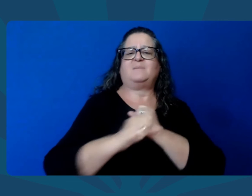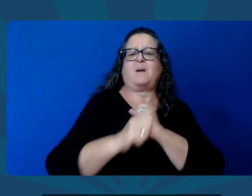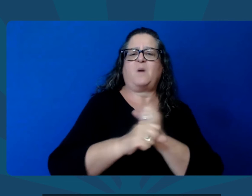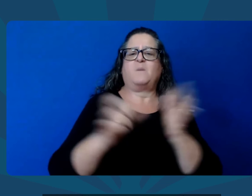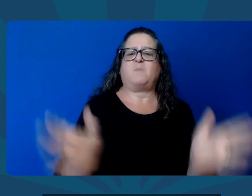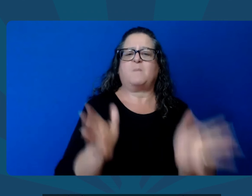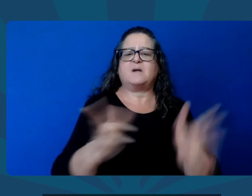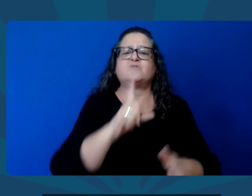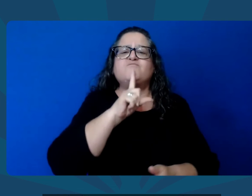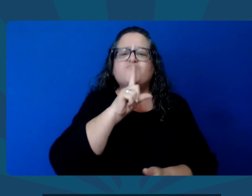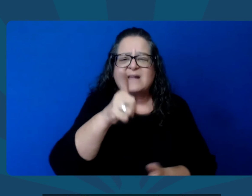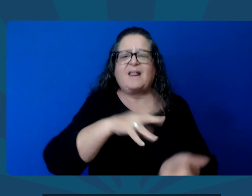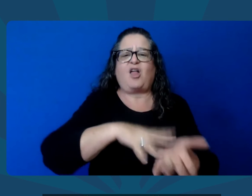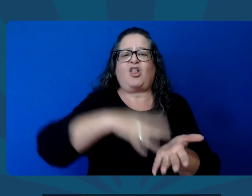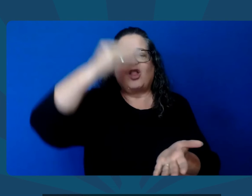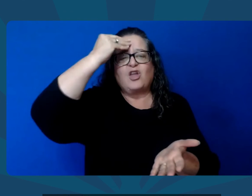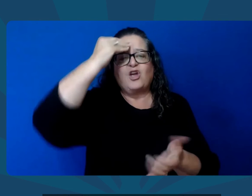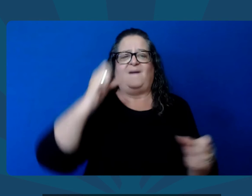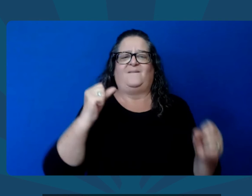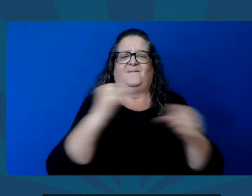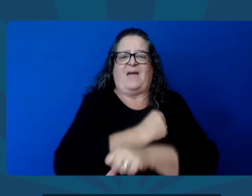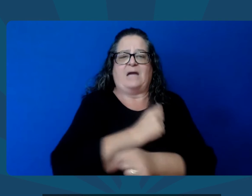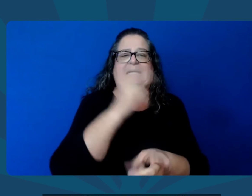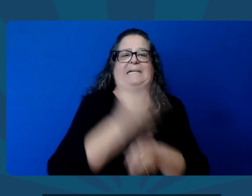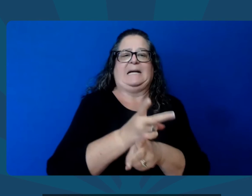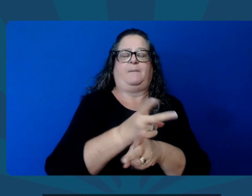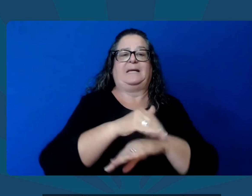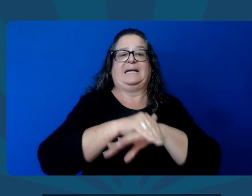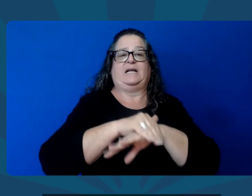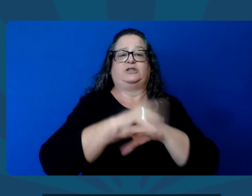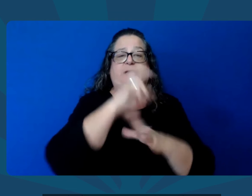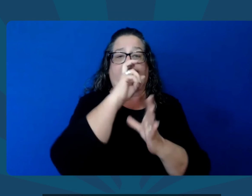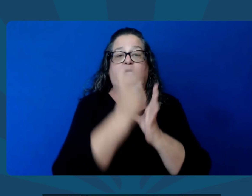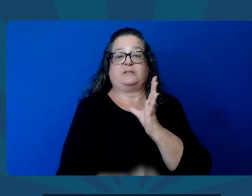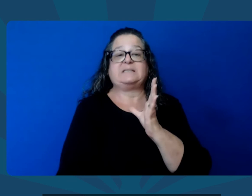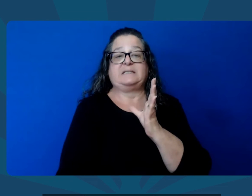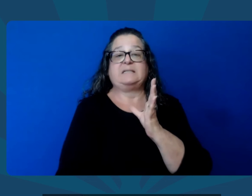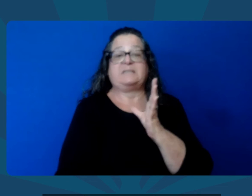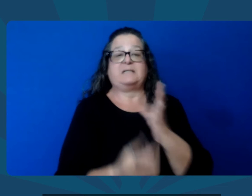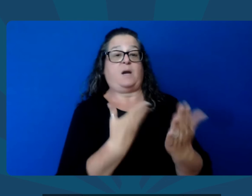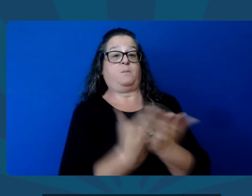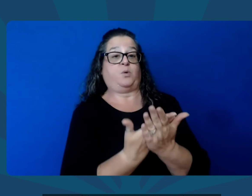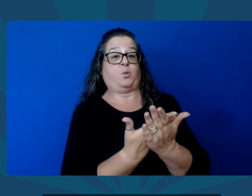I will promote real learning and fight to keep English immersion.